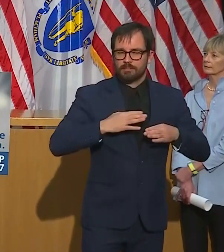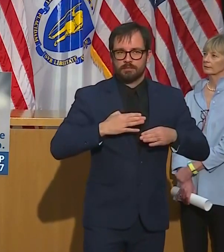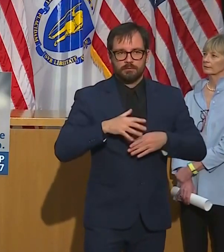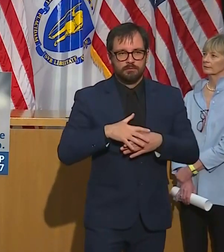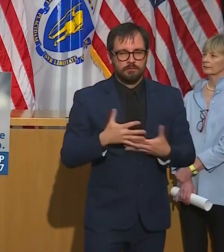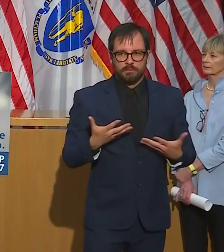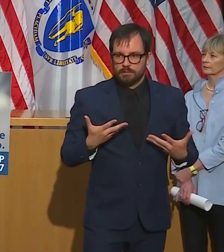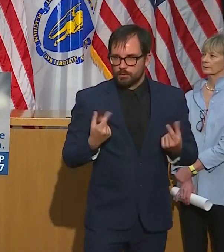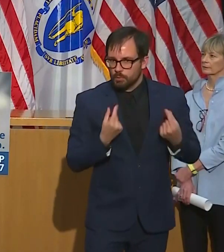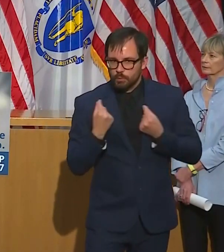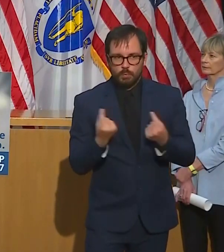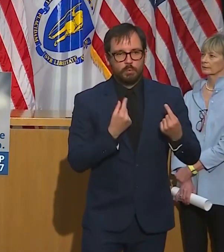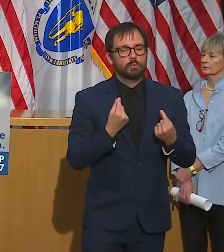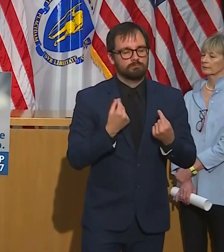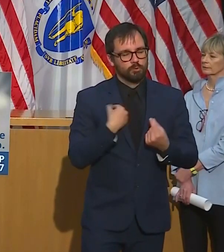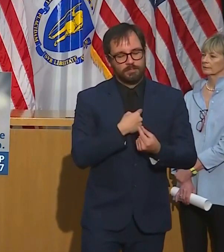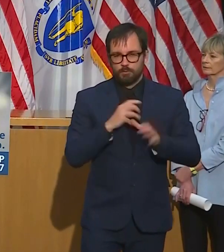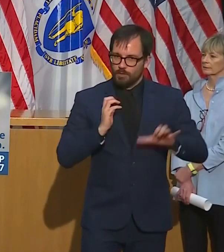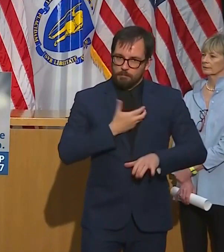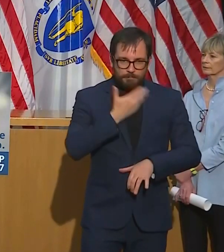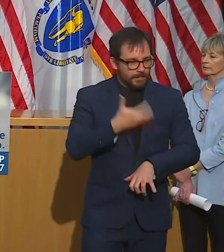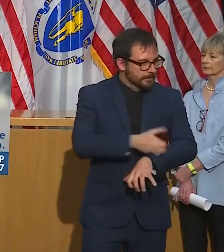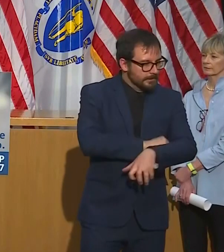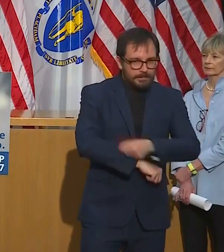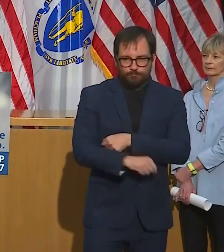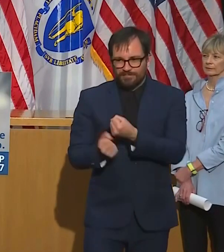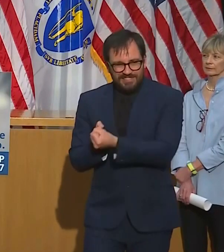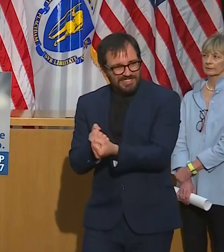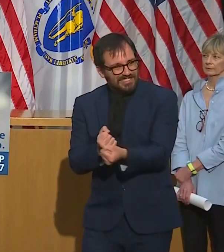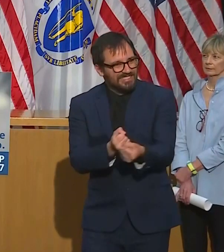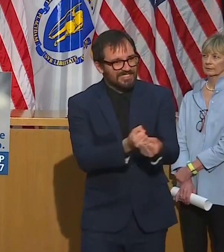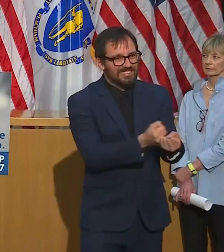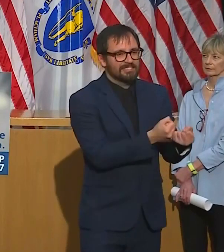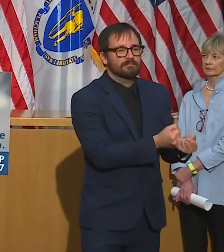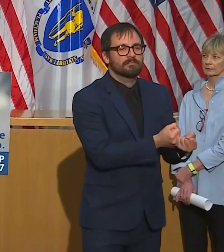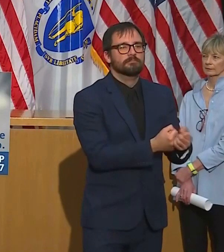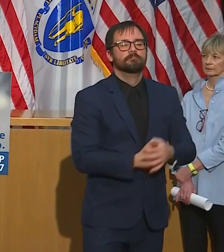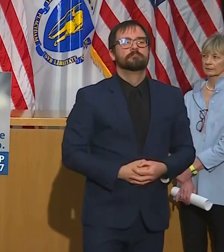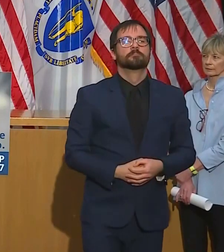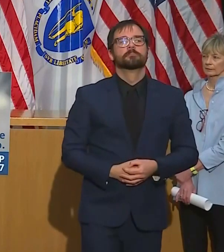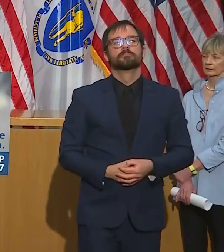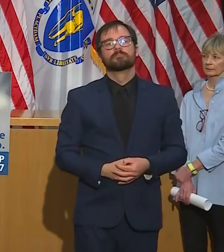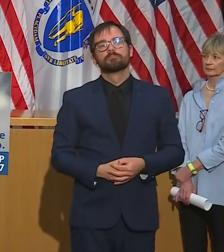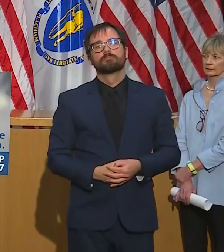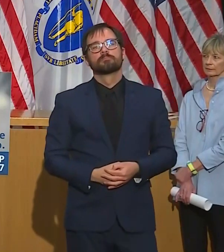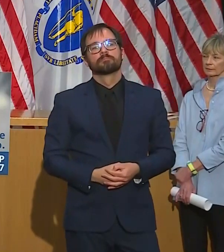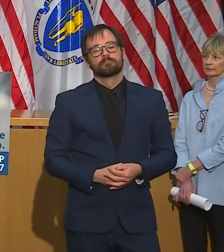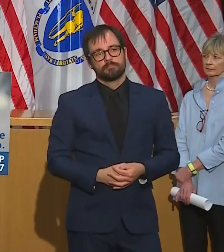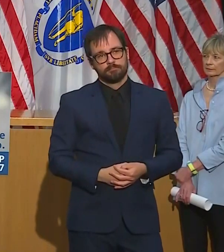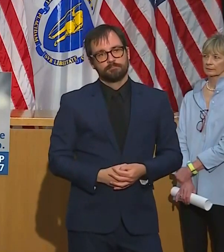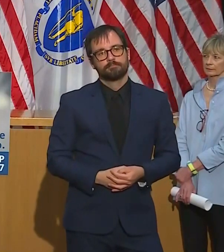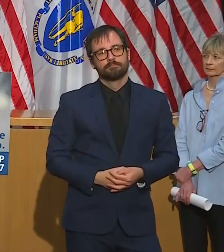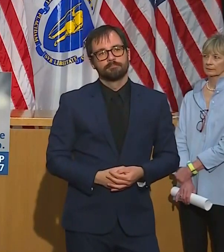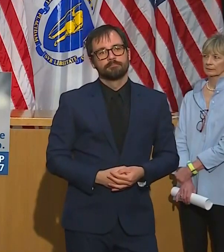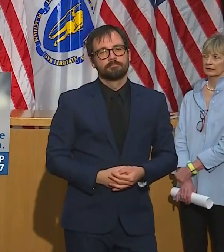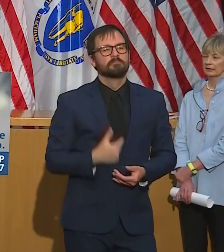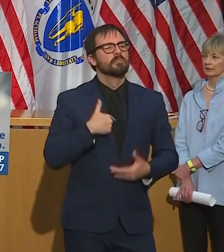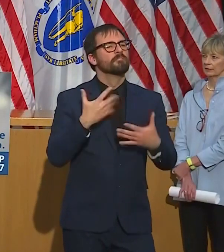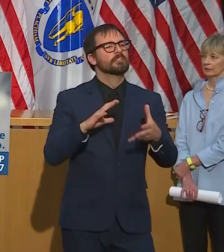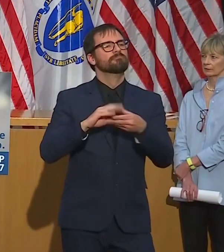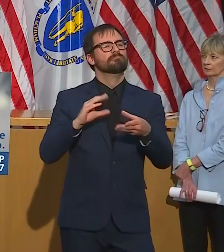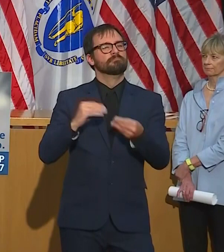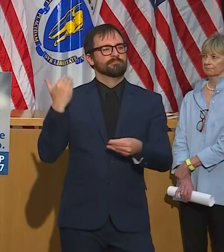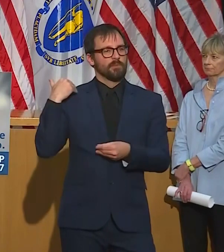about the fact that we had 50 people working in a call center in the month of February at the Department of Unemployment Assistance.